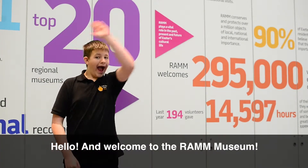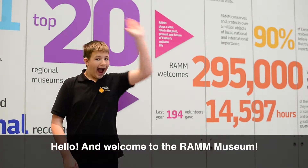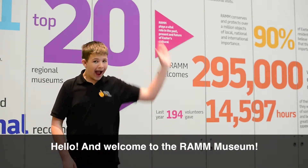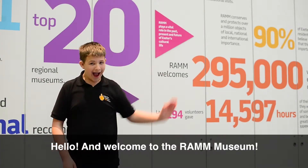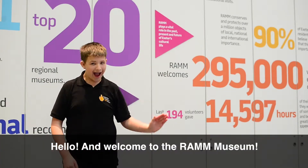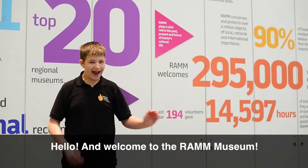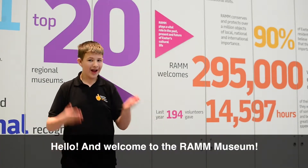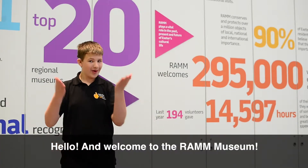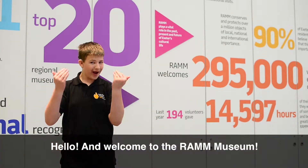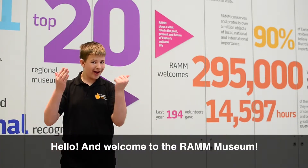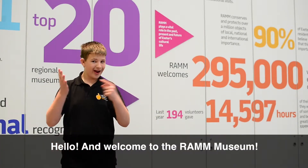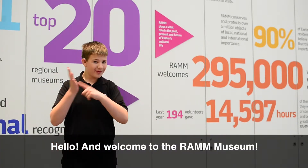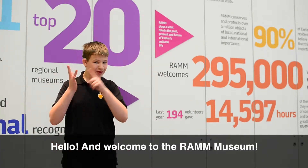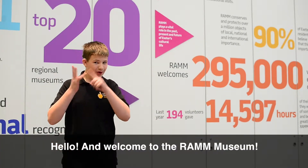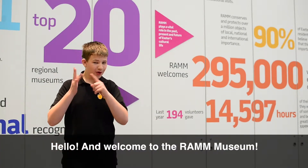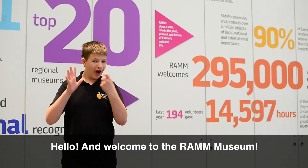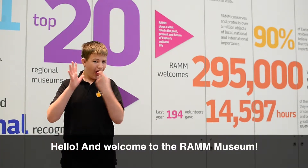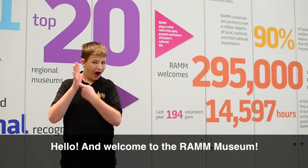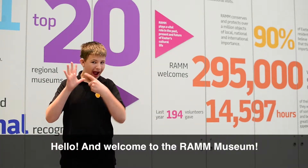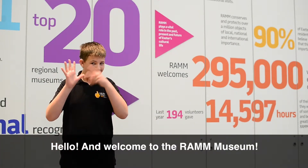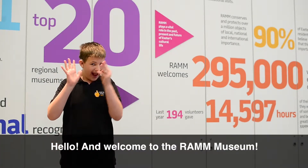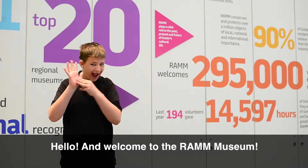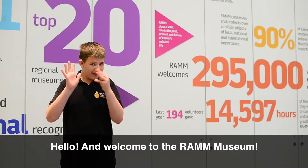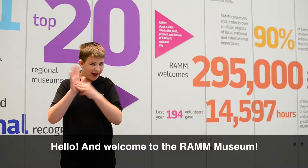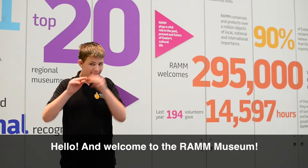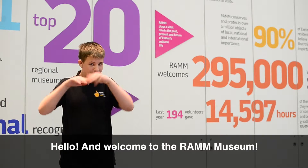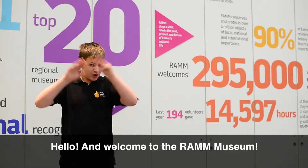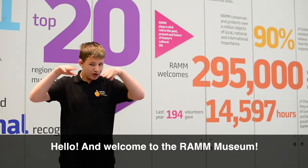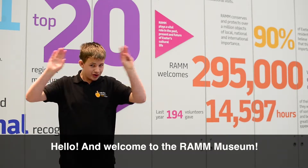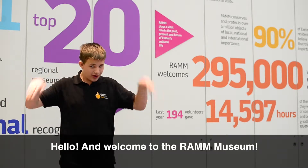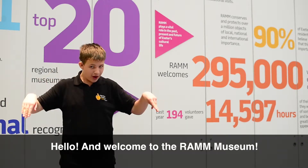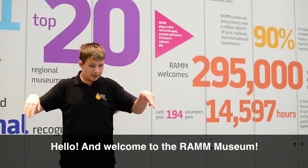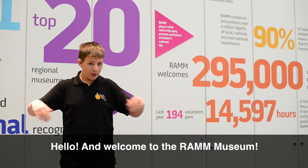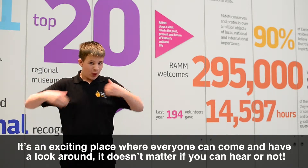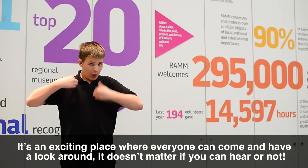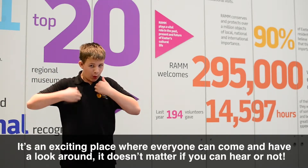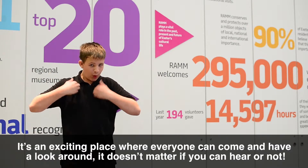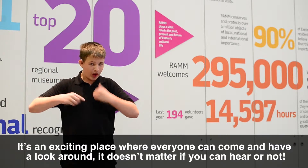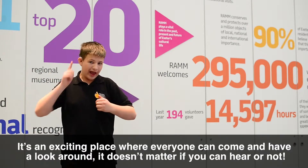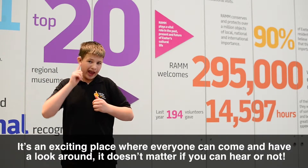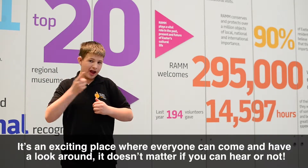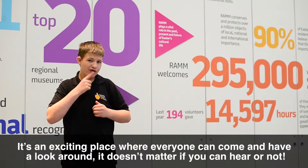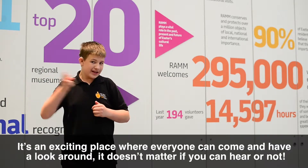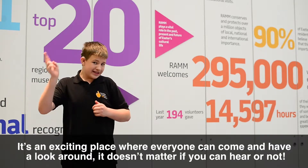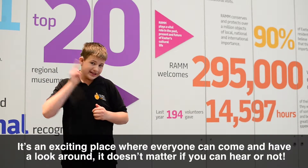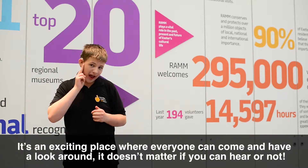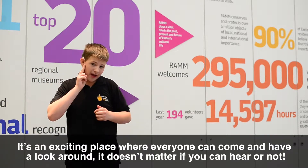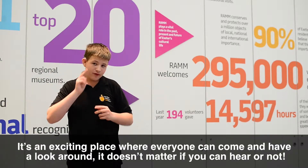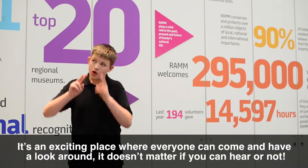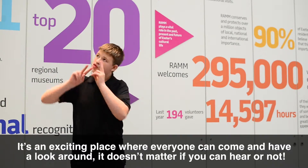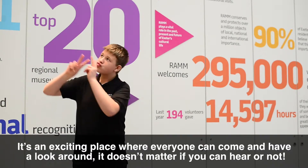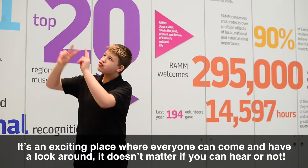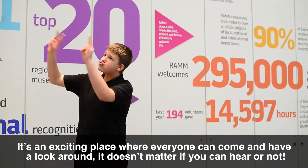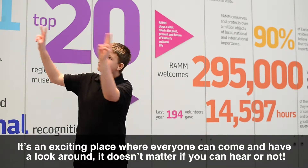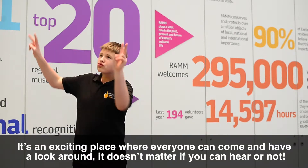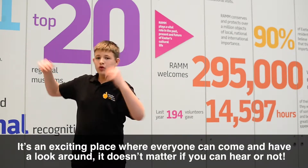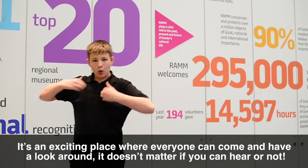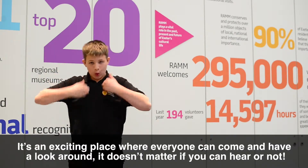Hello and welcome to the Ram Museum. It's an exciting place where everyone can come and have a look around. It doesn't matter